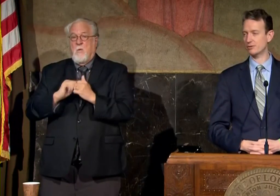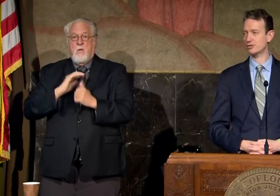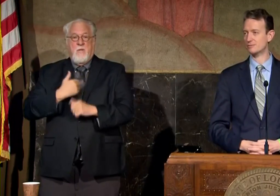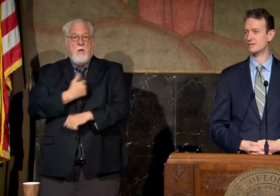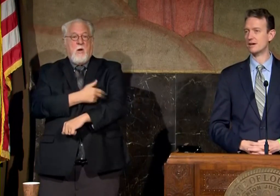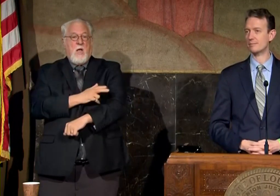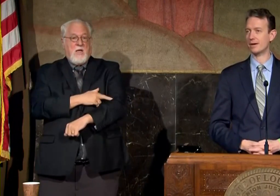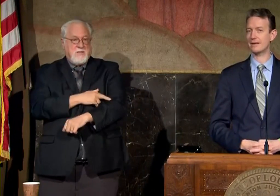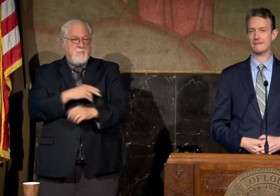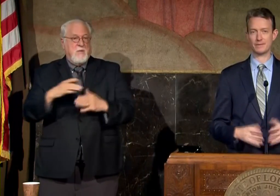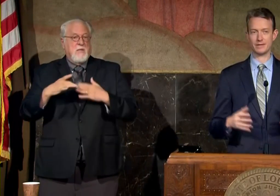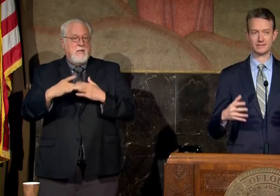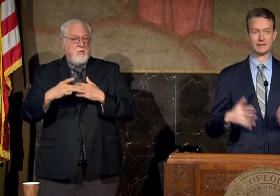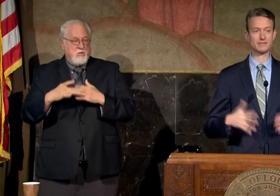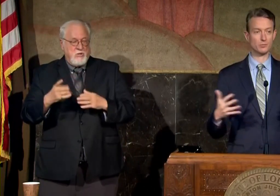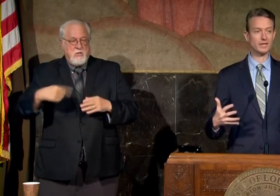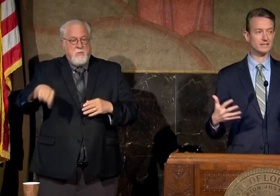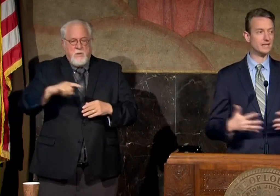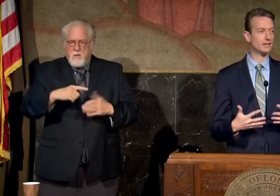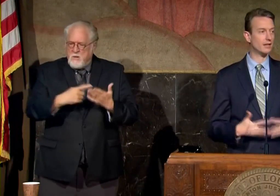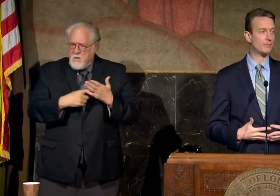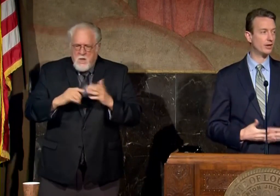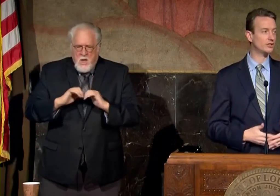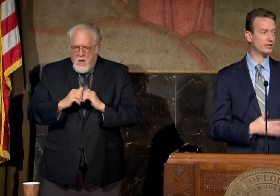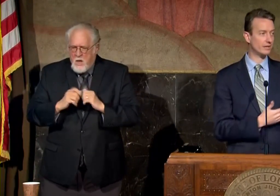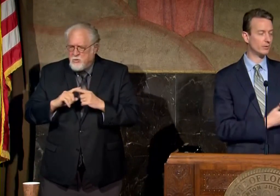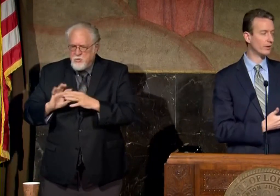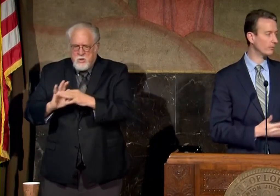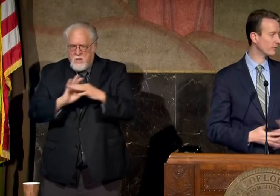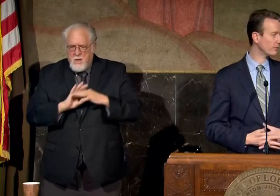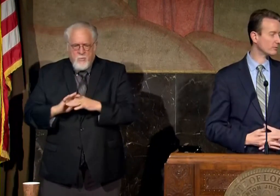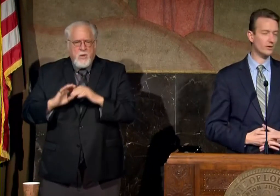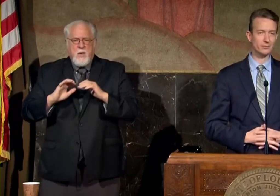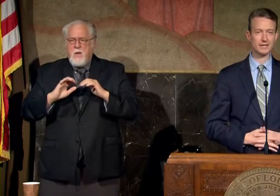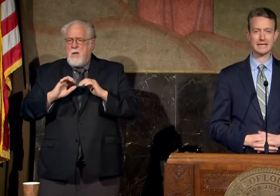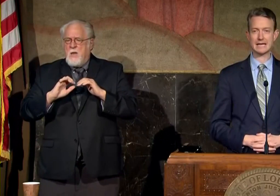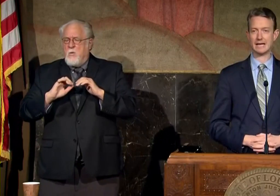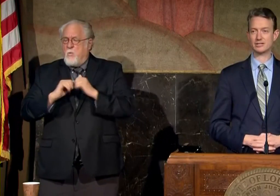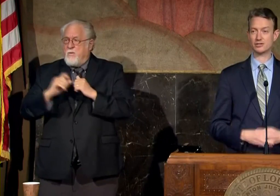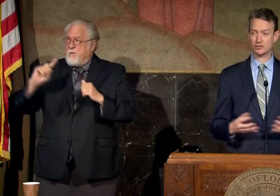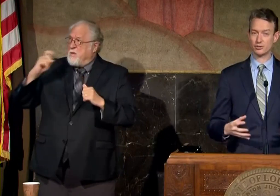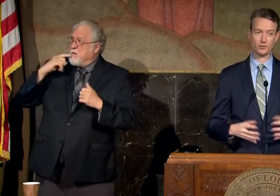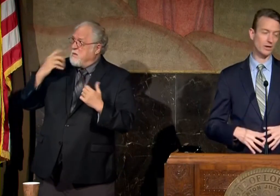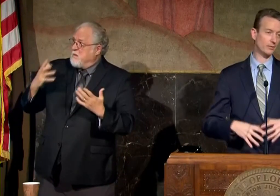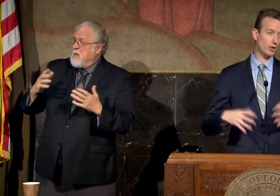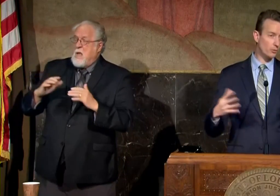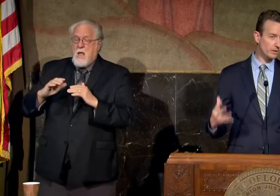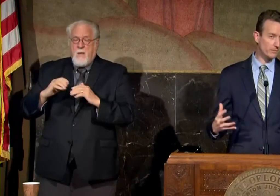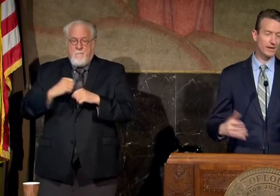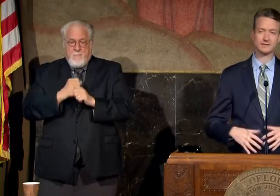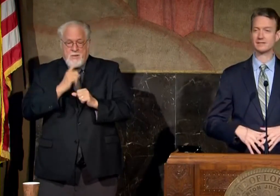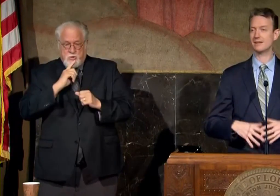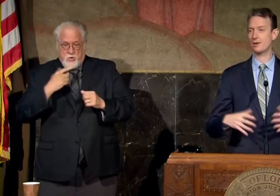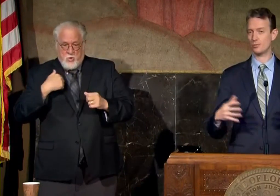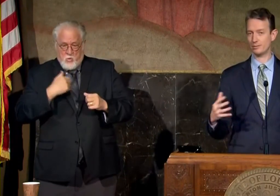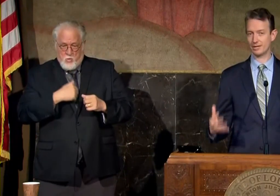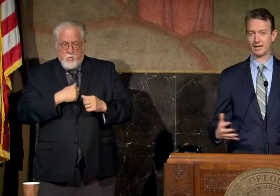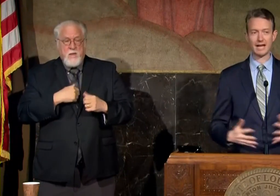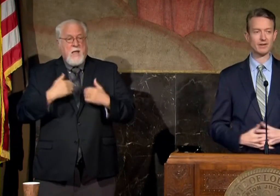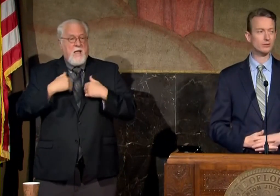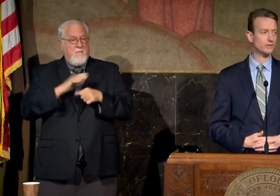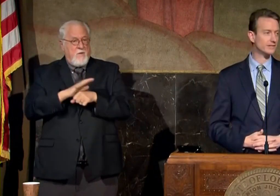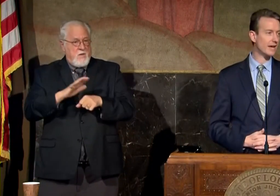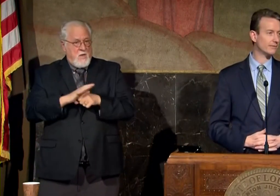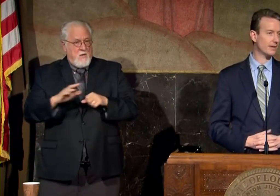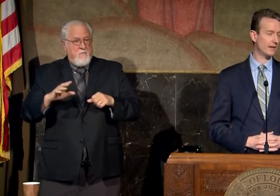system leadership to talk about the steps that we can take in collaboration and with help with the federal government to ensure that we're able to open capacity we're able to